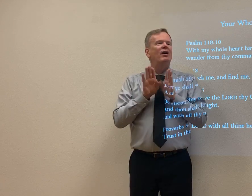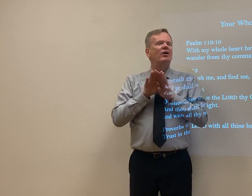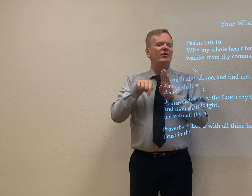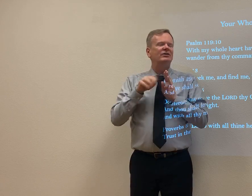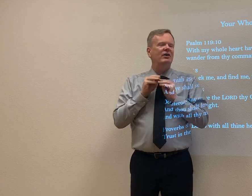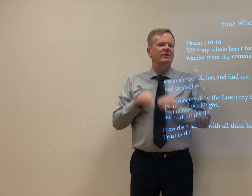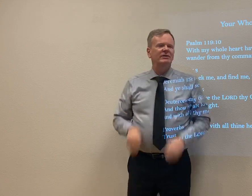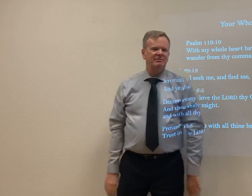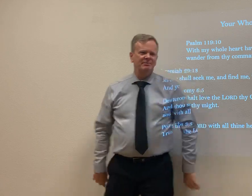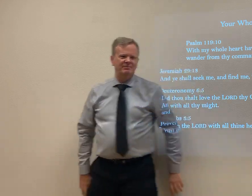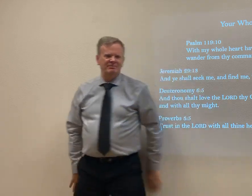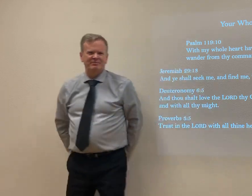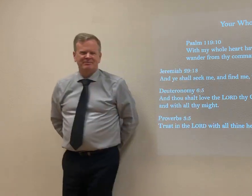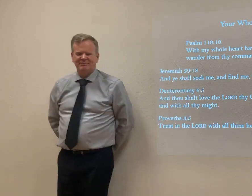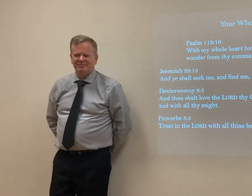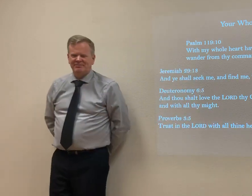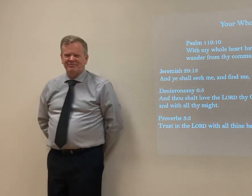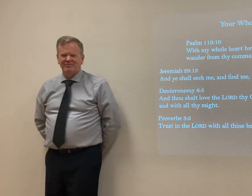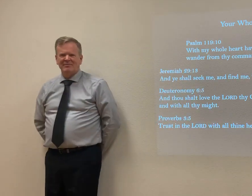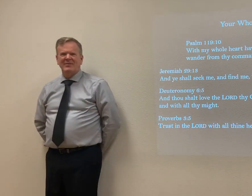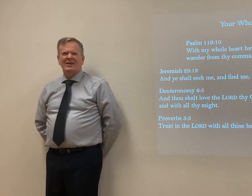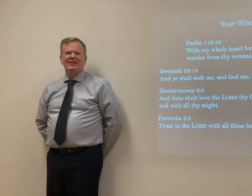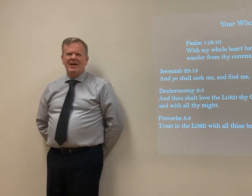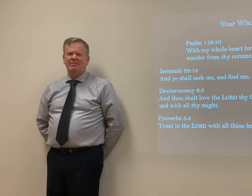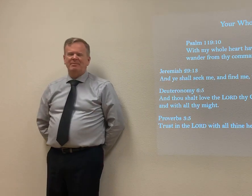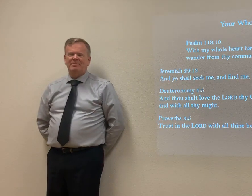Kyle, pray in closing for this class. Come all the way up here.